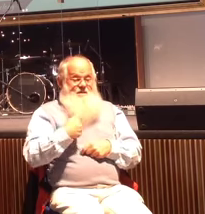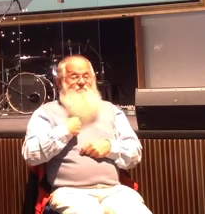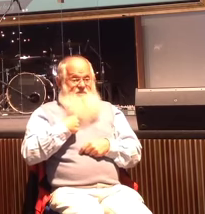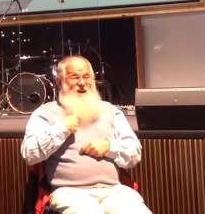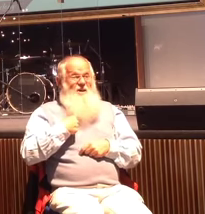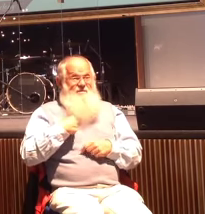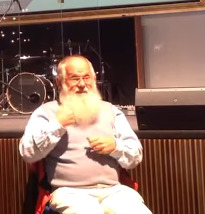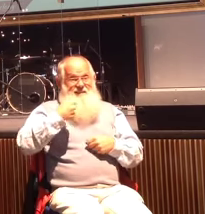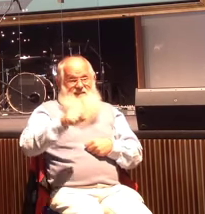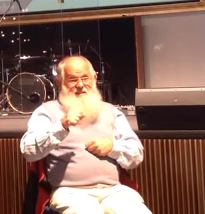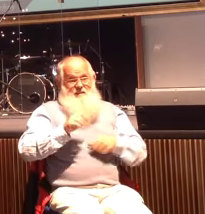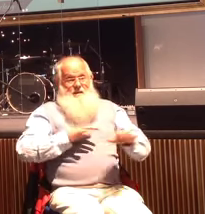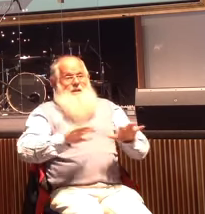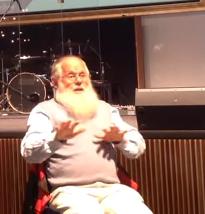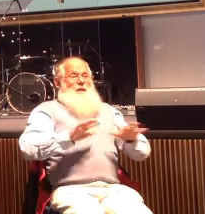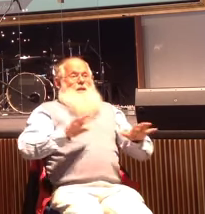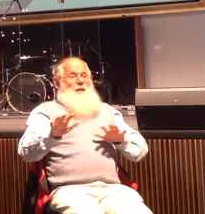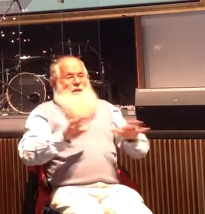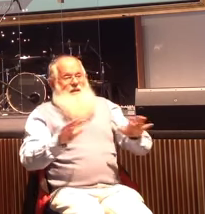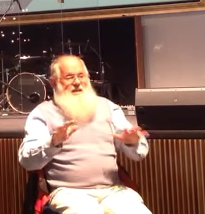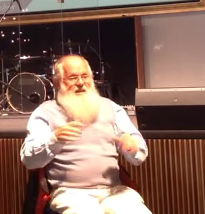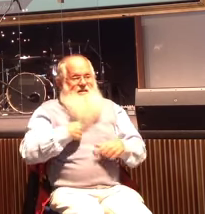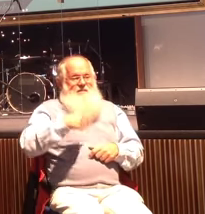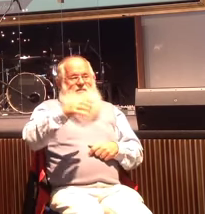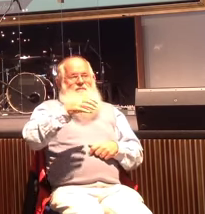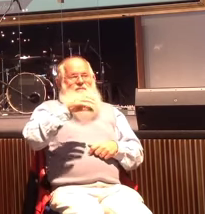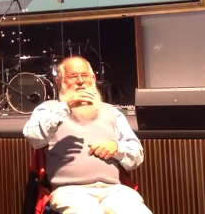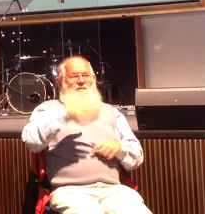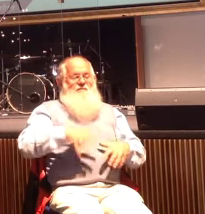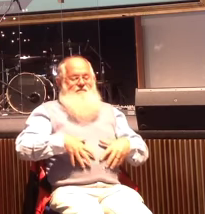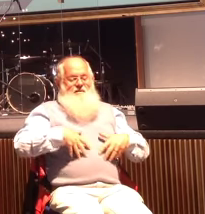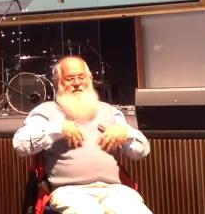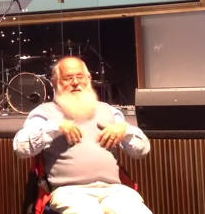I don't even know if I was moving, I can't really remember what it is. I feel like the room was moving around me, and I was like in there.